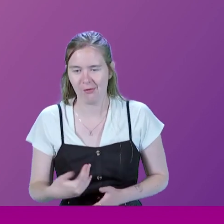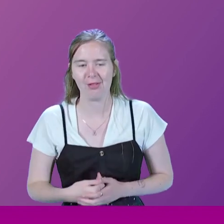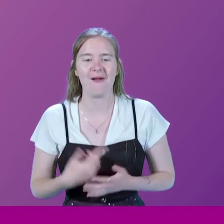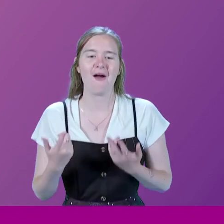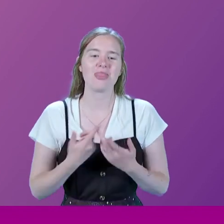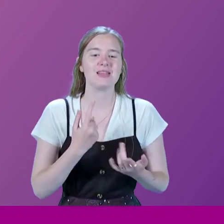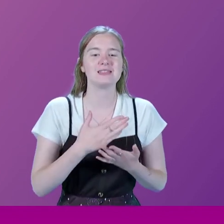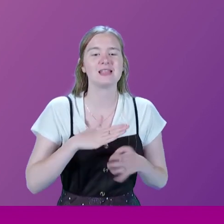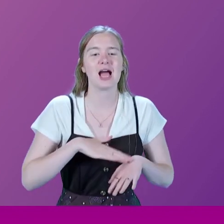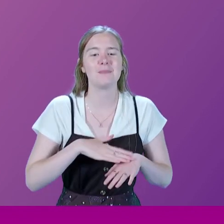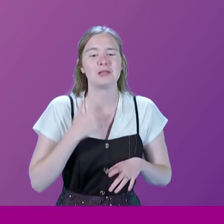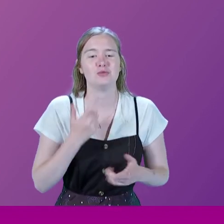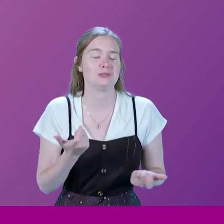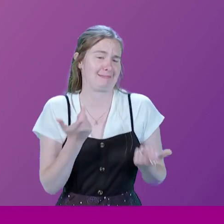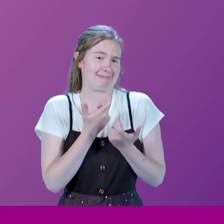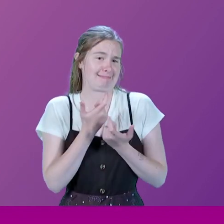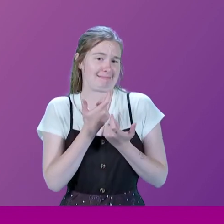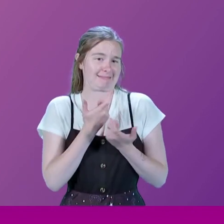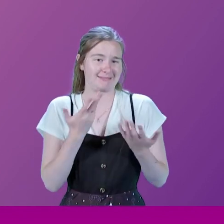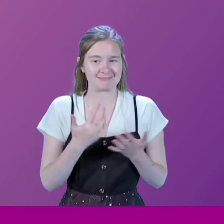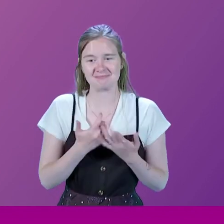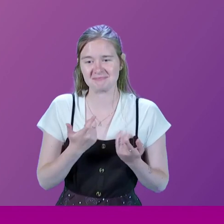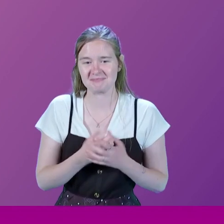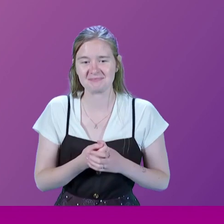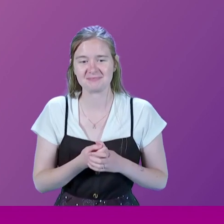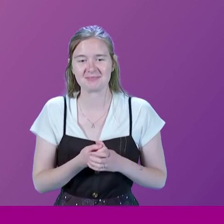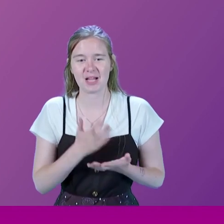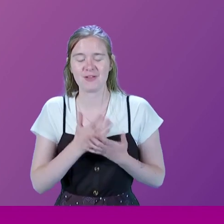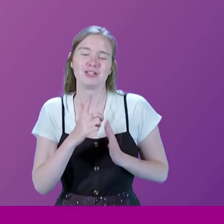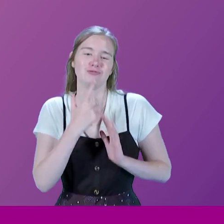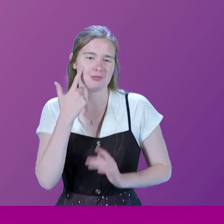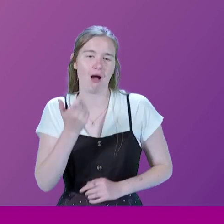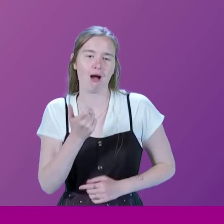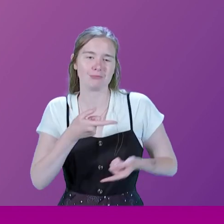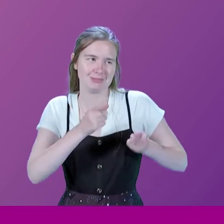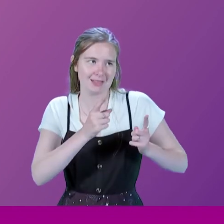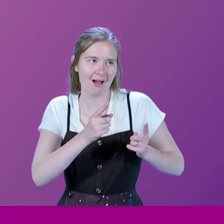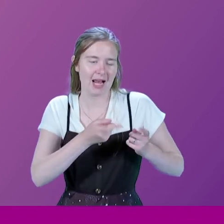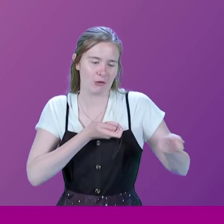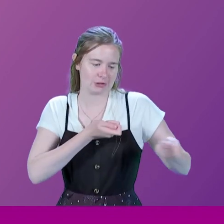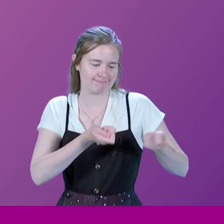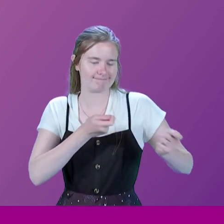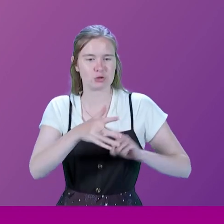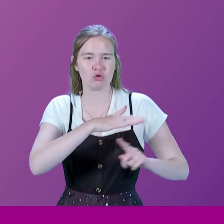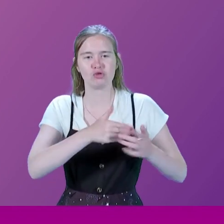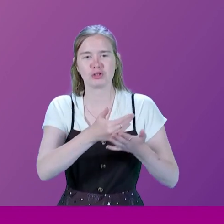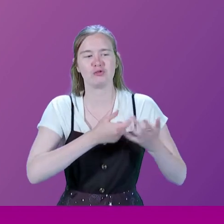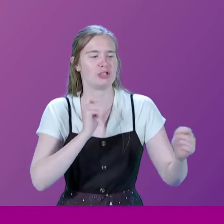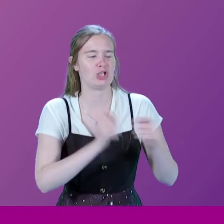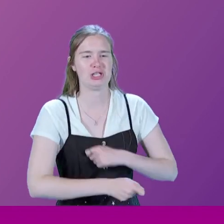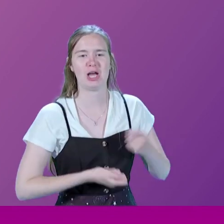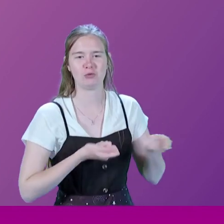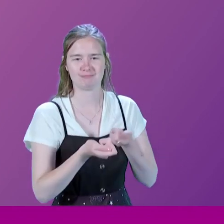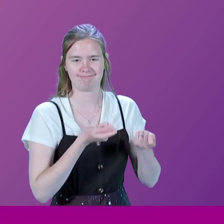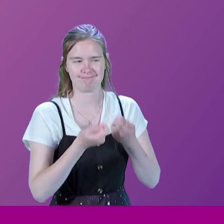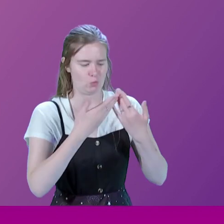Sometimes it was just plain comic. I was a very junior minister, and I was in charge of some social security changes, which were